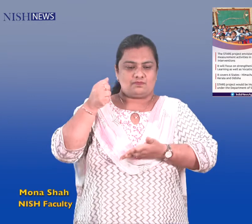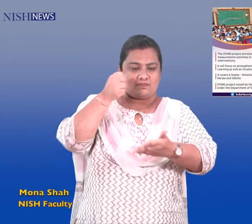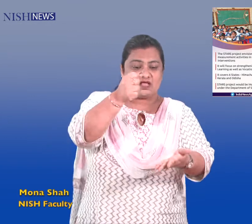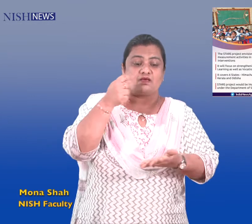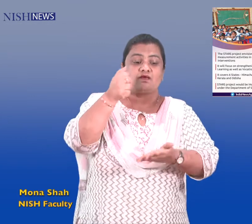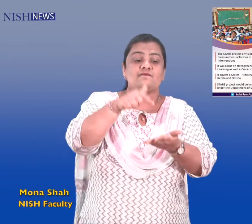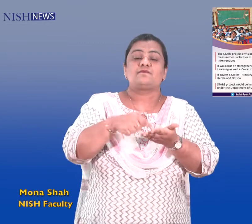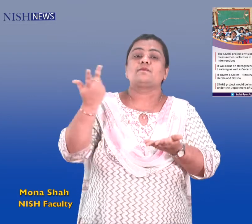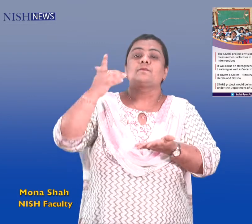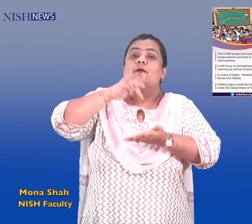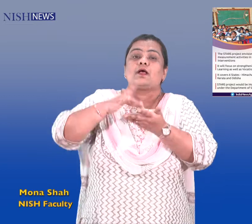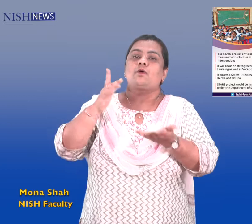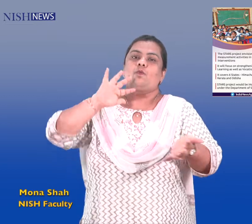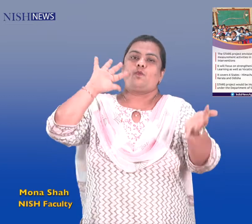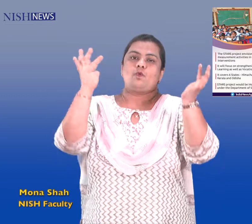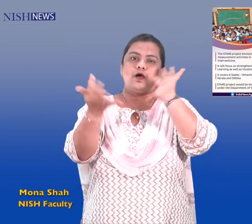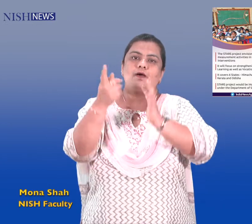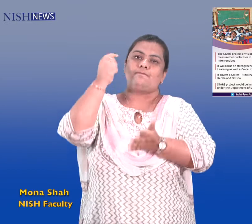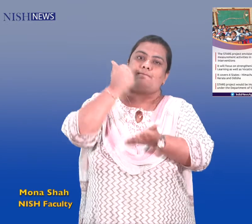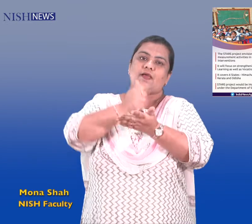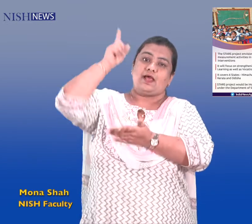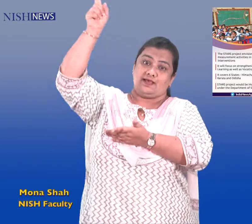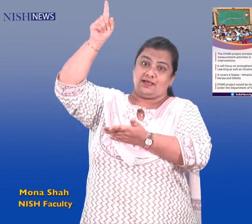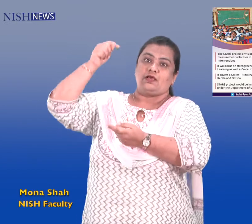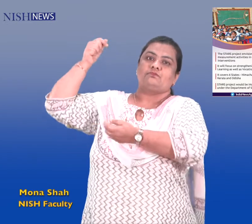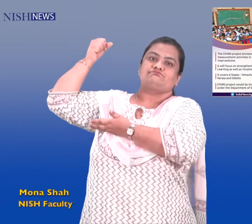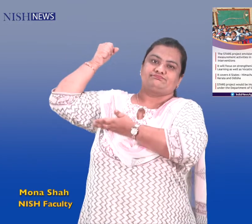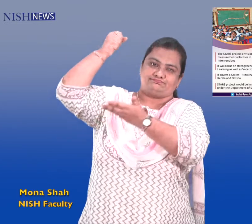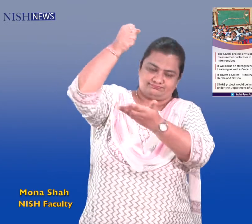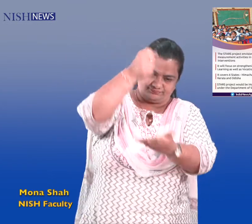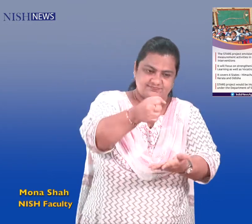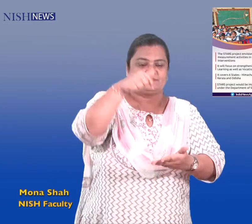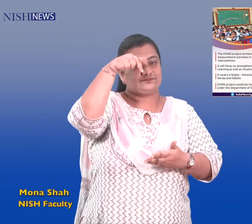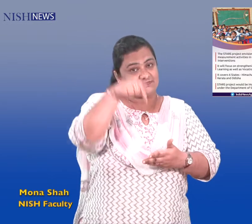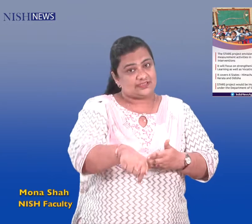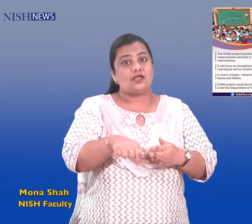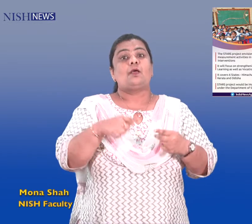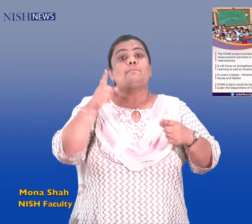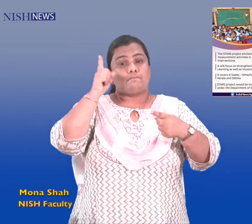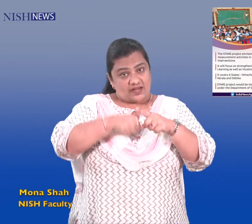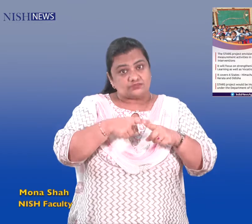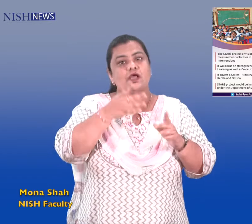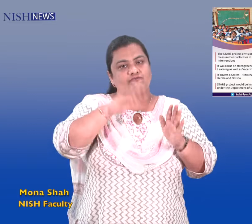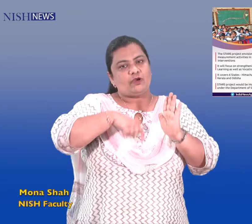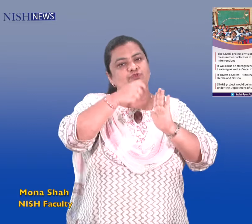The project will be implemented in area such as preschool education, valuation, teacher training,